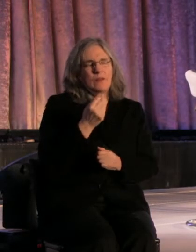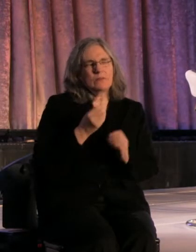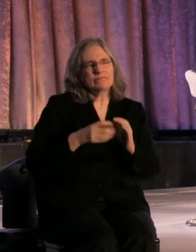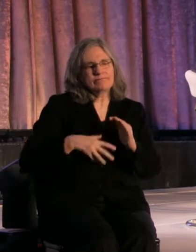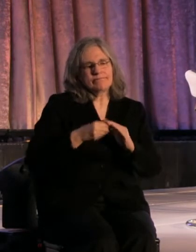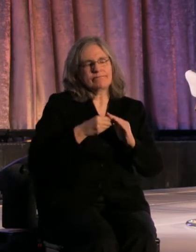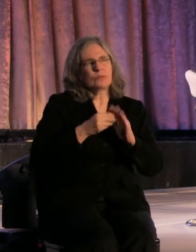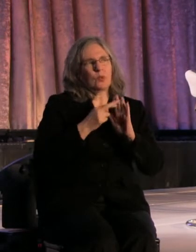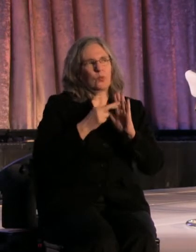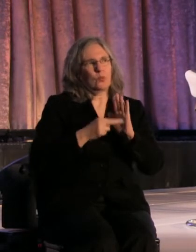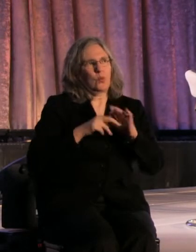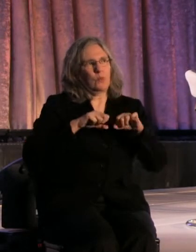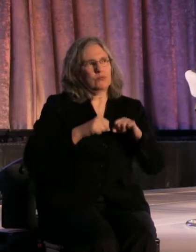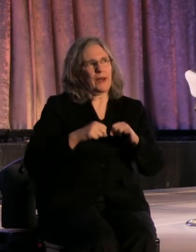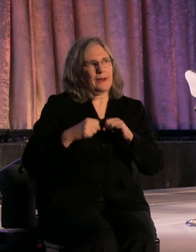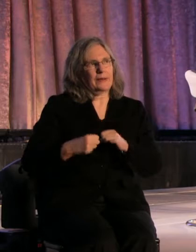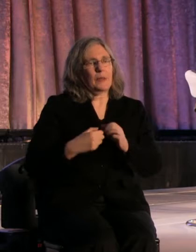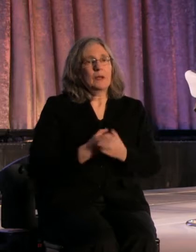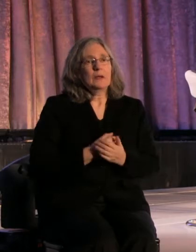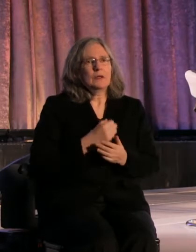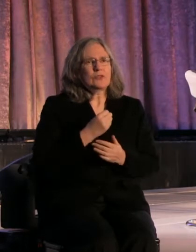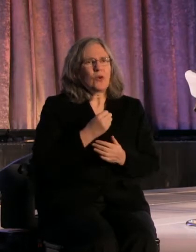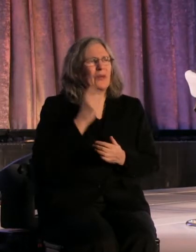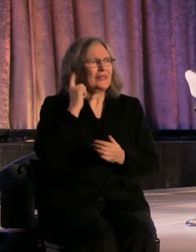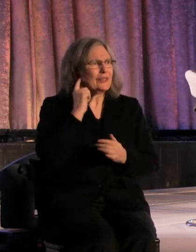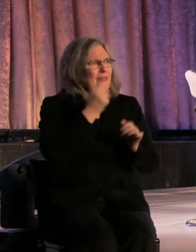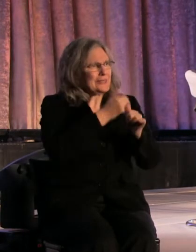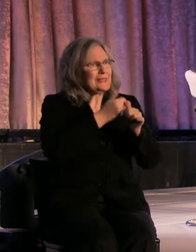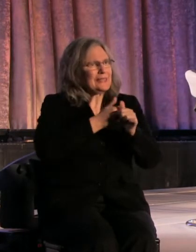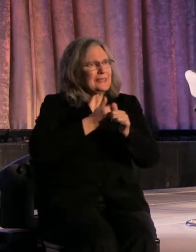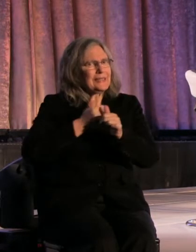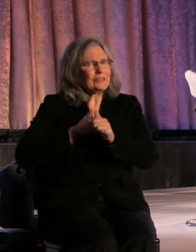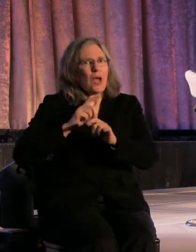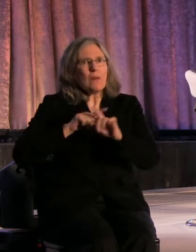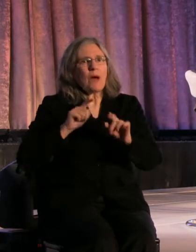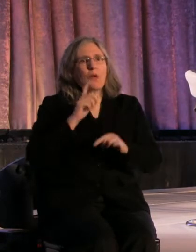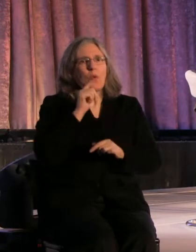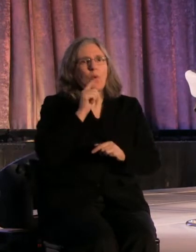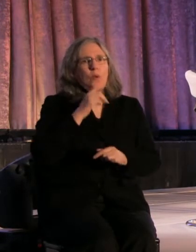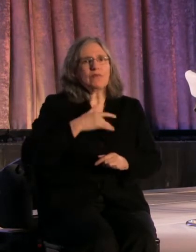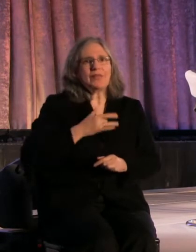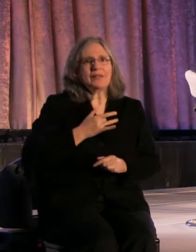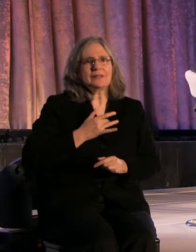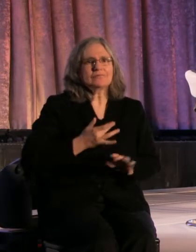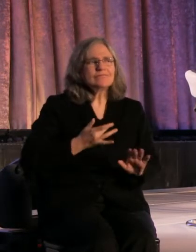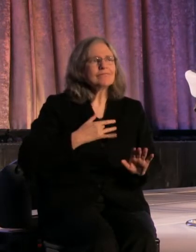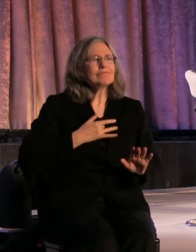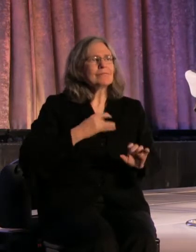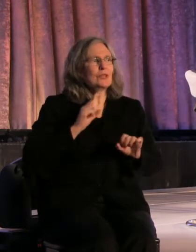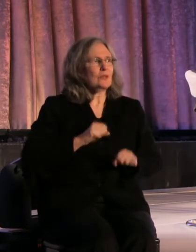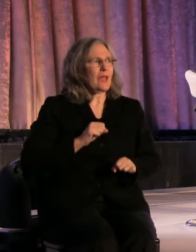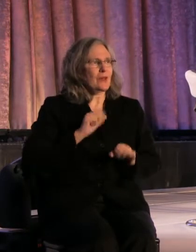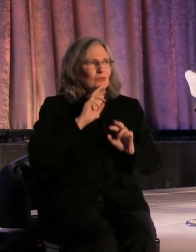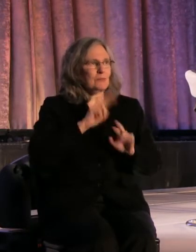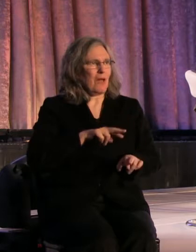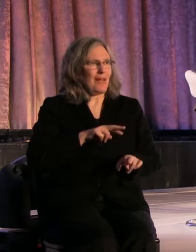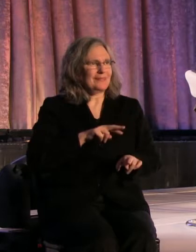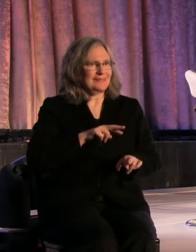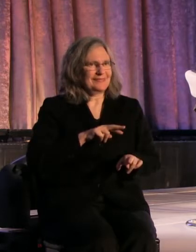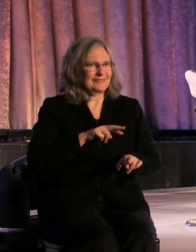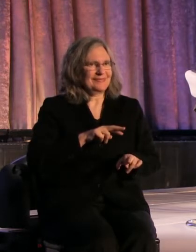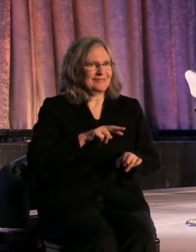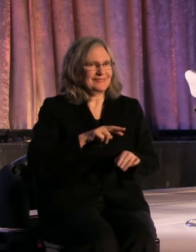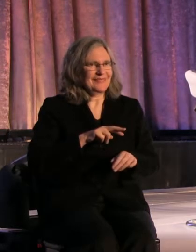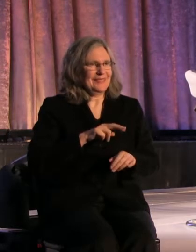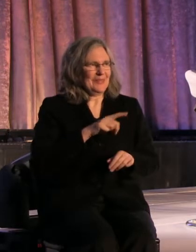So, I don't necessarily want to hear from each of you, but whoever feels so moved to respond, that's me letting everybody